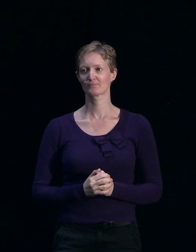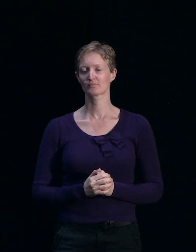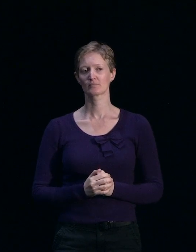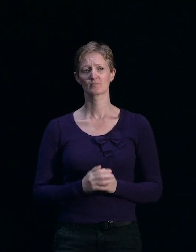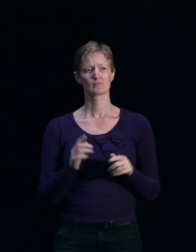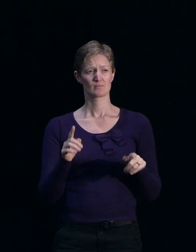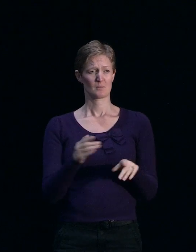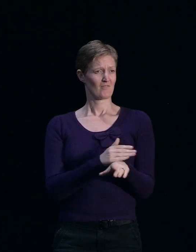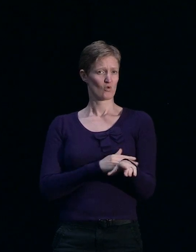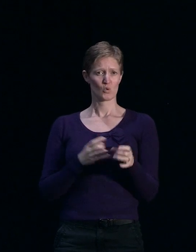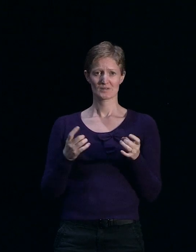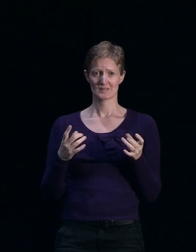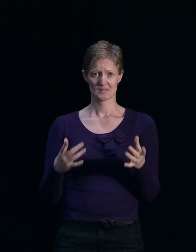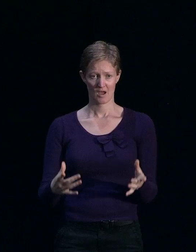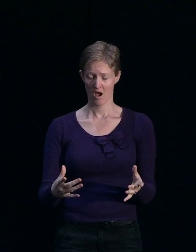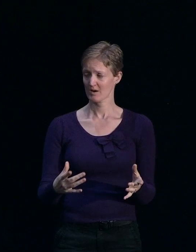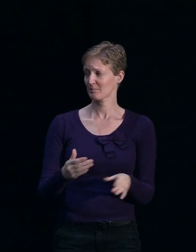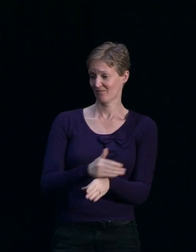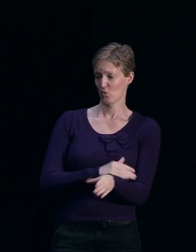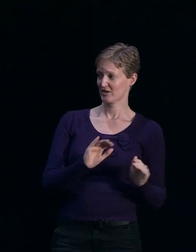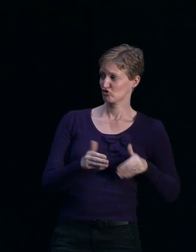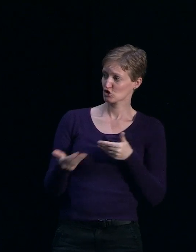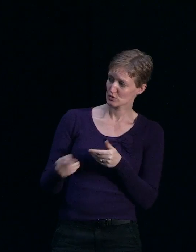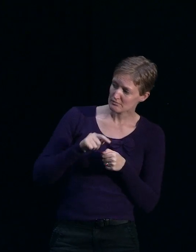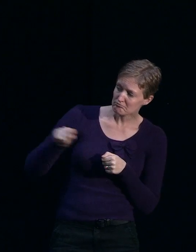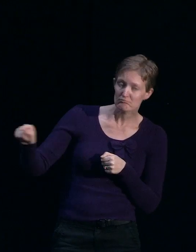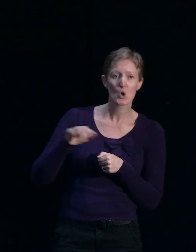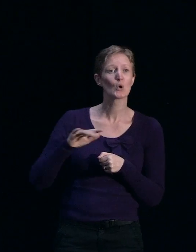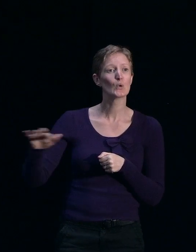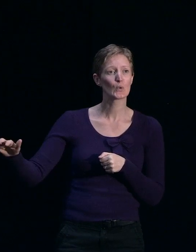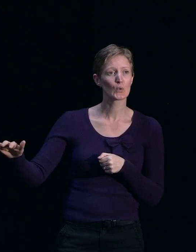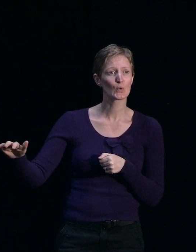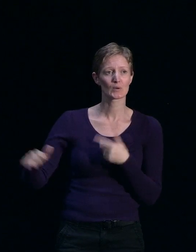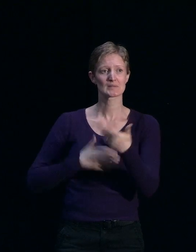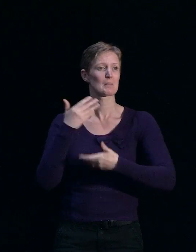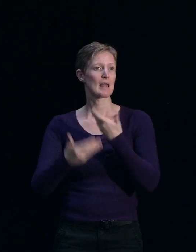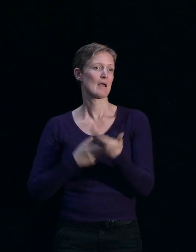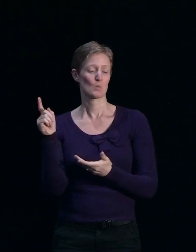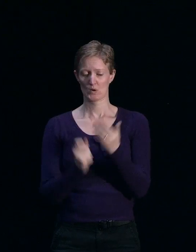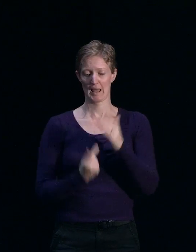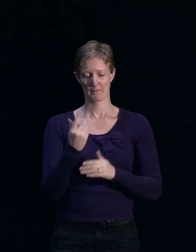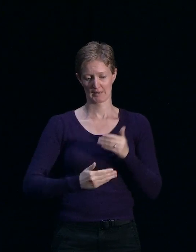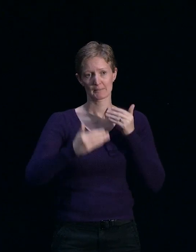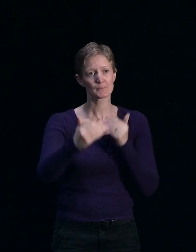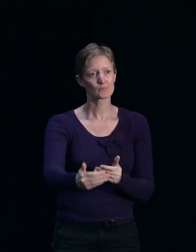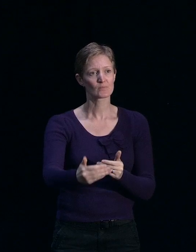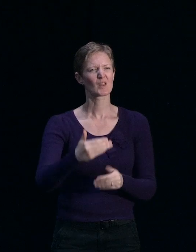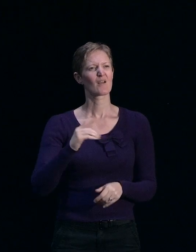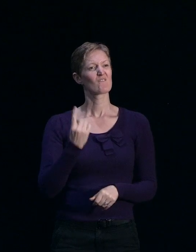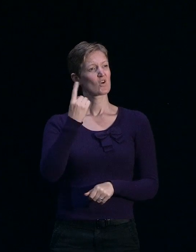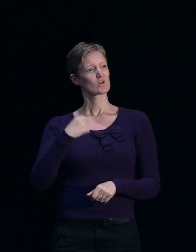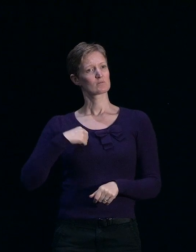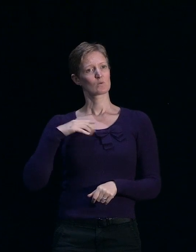we get started and I introduce you to the panel and how we're going to do today's session, I'd like to acknowledge